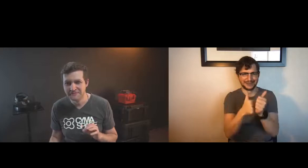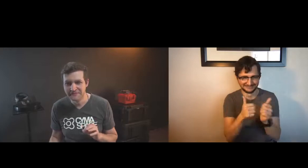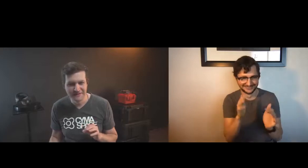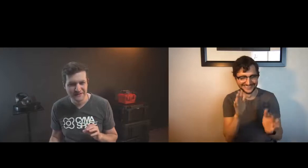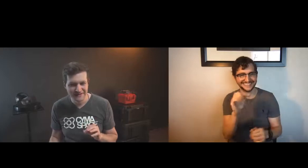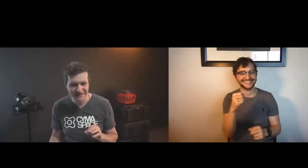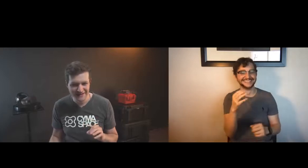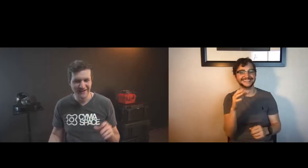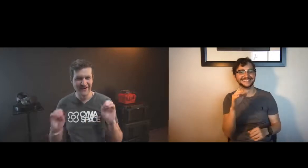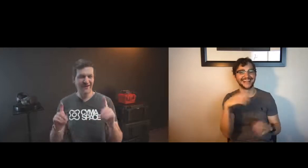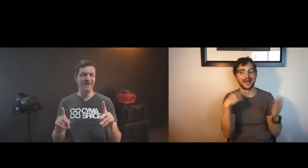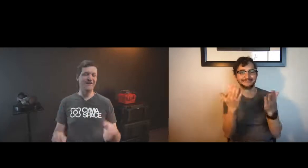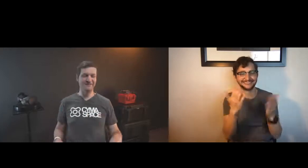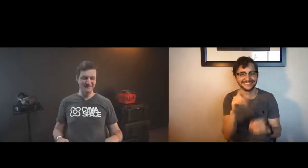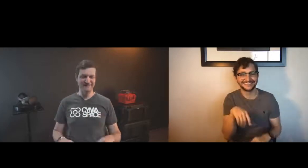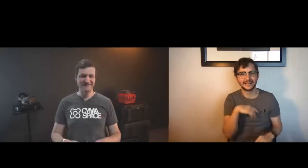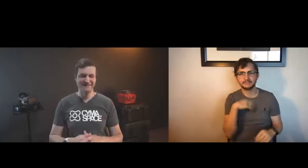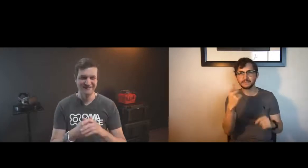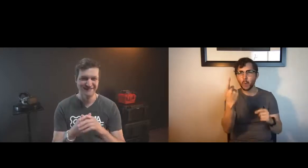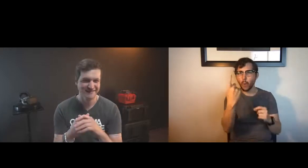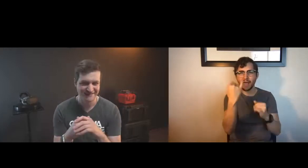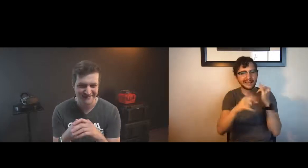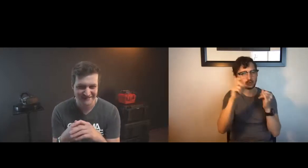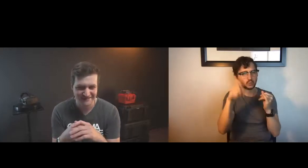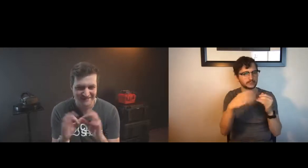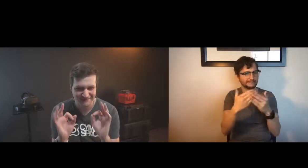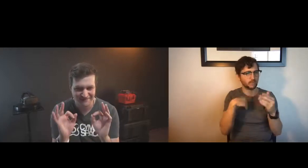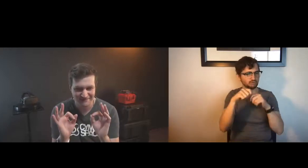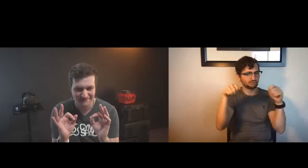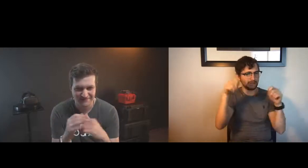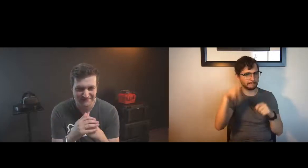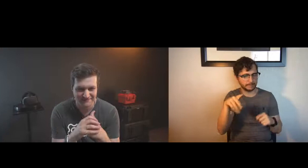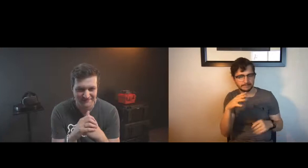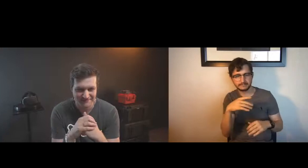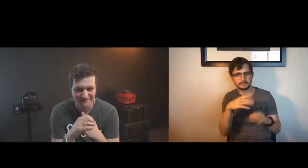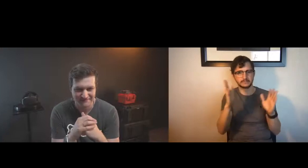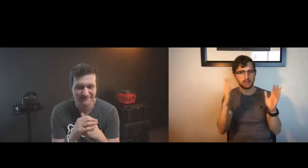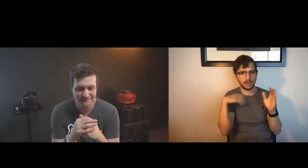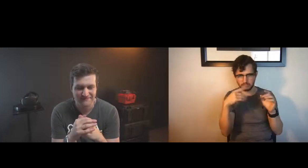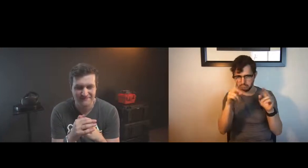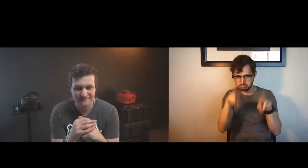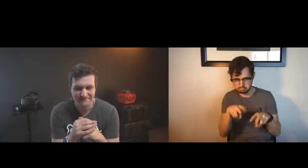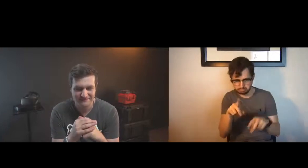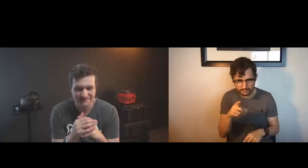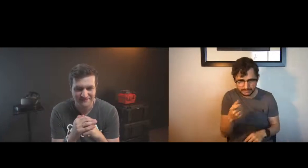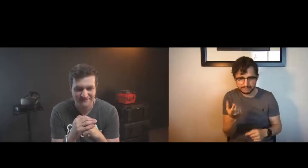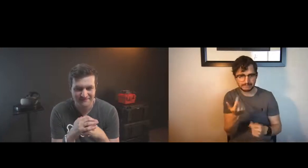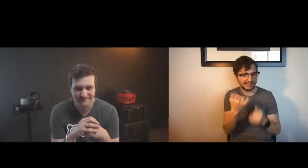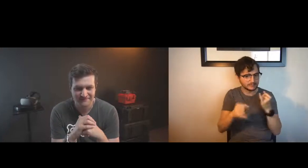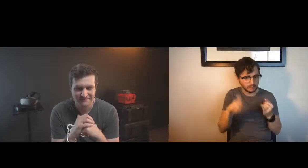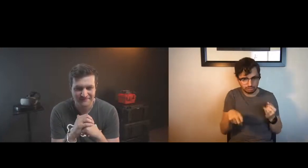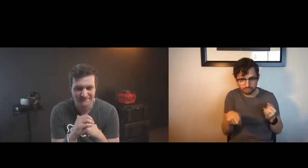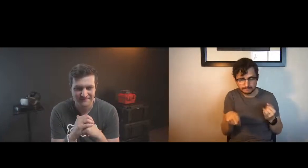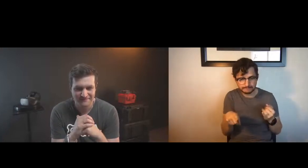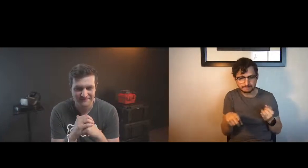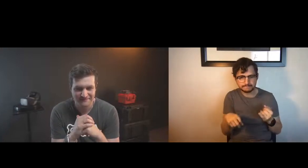oh no no no sorry i was just looking off screen at the camera excuse me at the questions and getting caught up um i was just reviewing